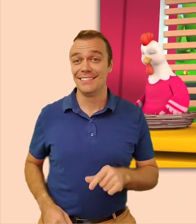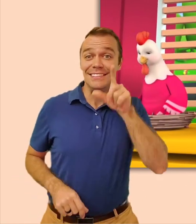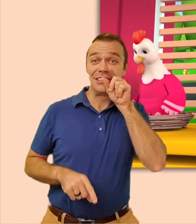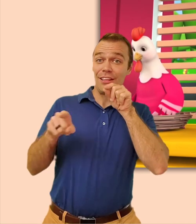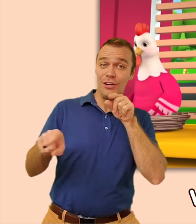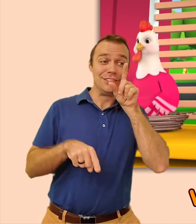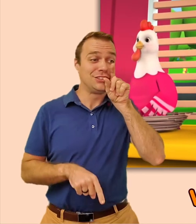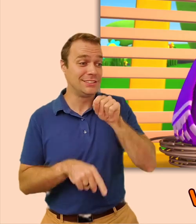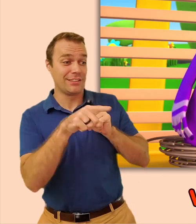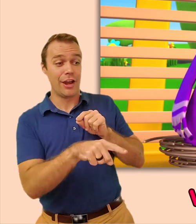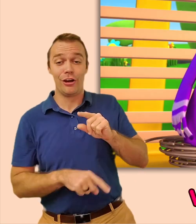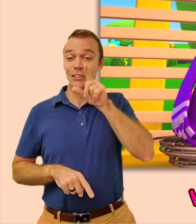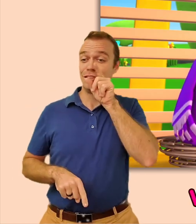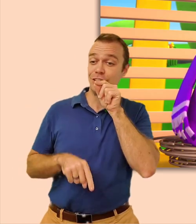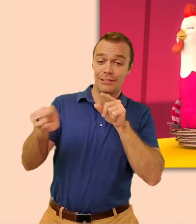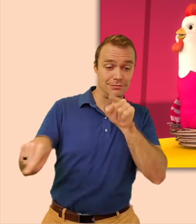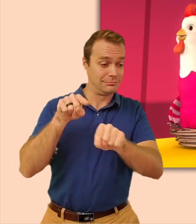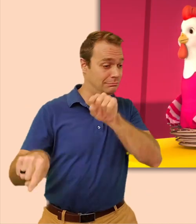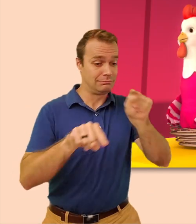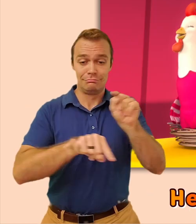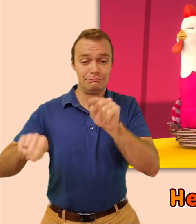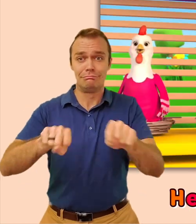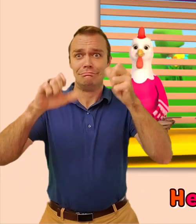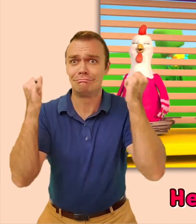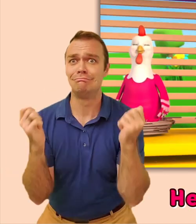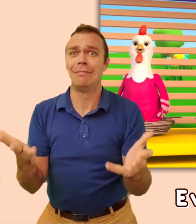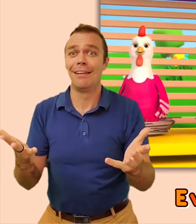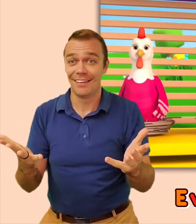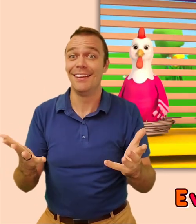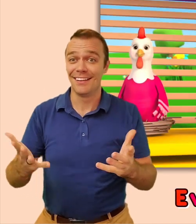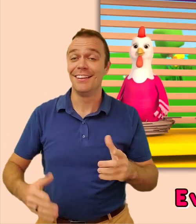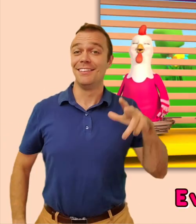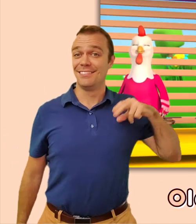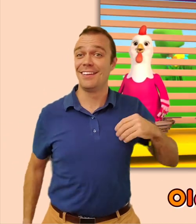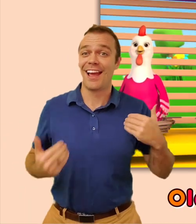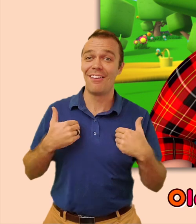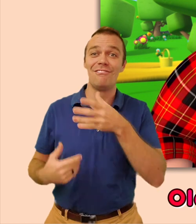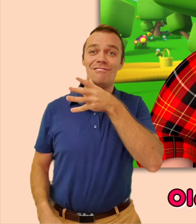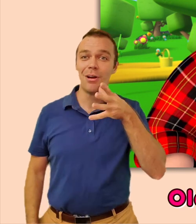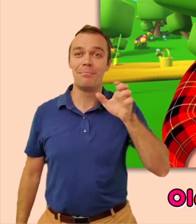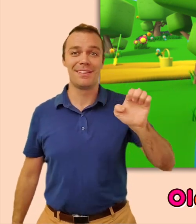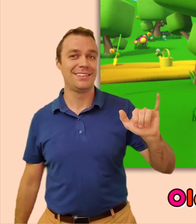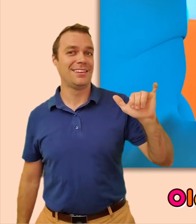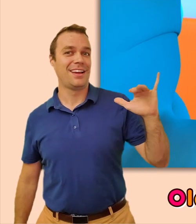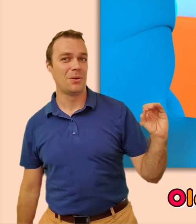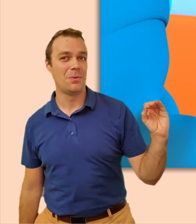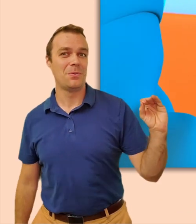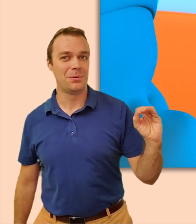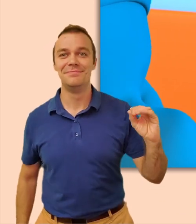-O With a chick chick here, chick chick there Here a chick, there a chick, everywhere a chick chick Old MacDonald had a farm, E-I